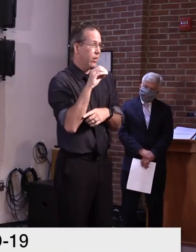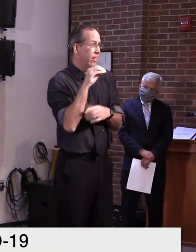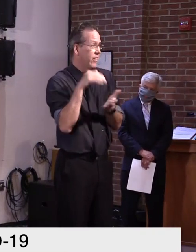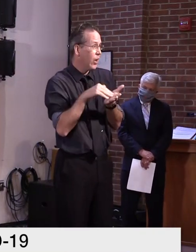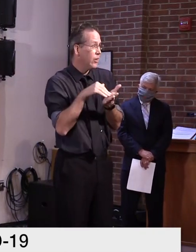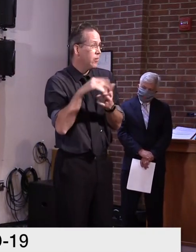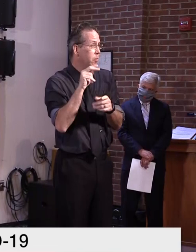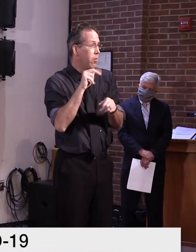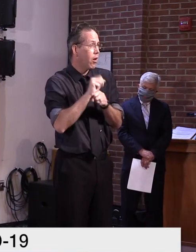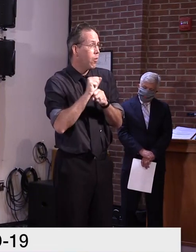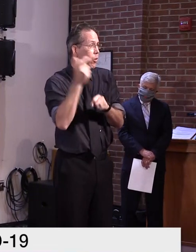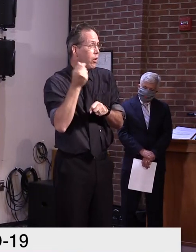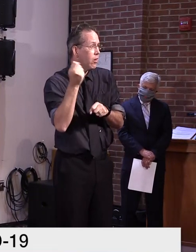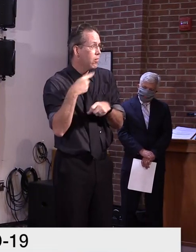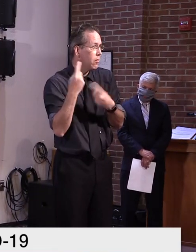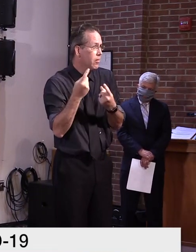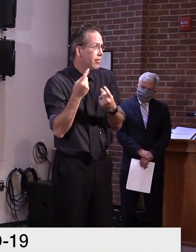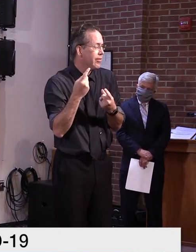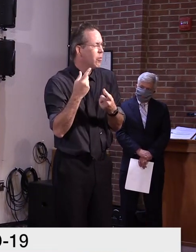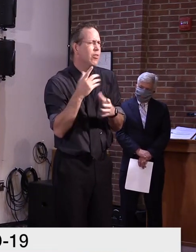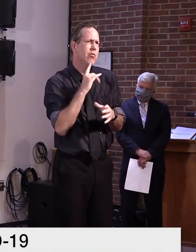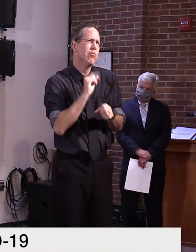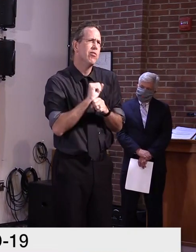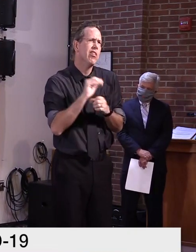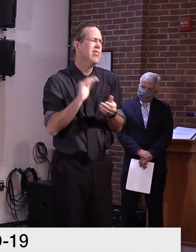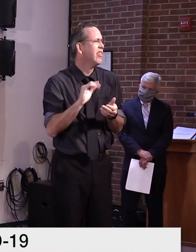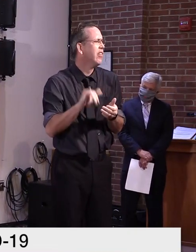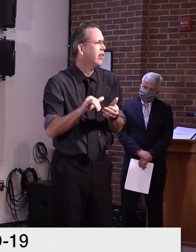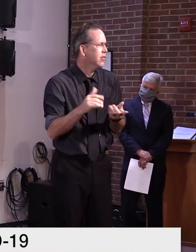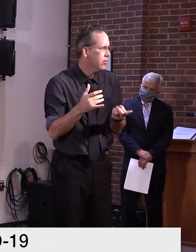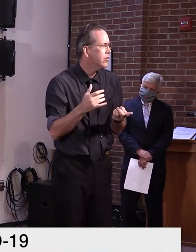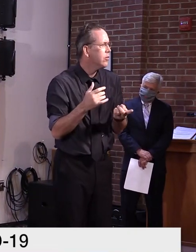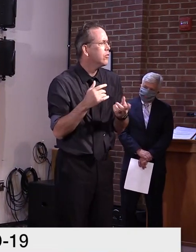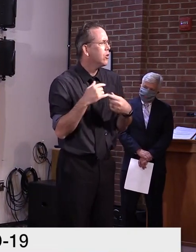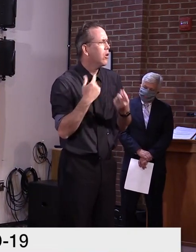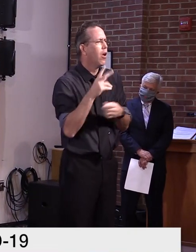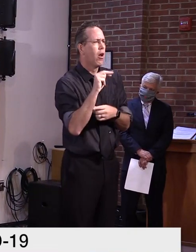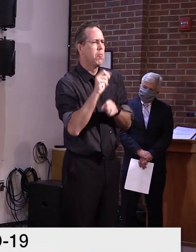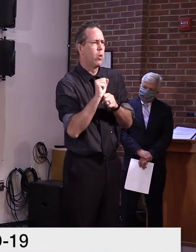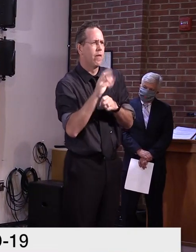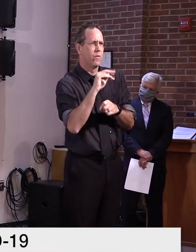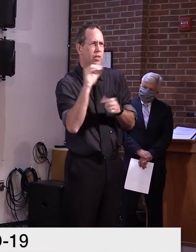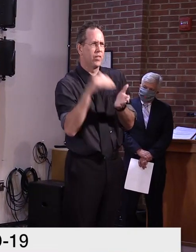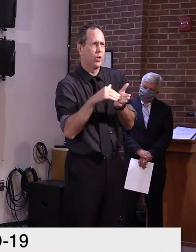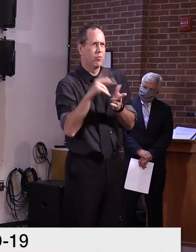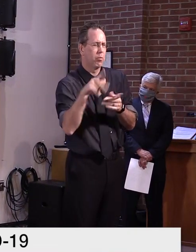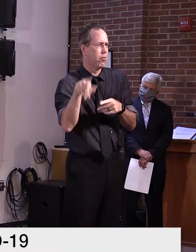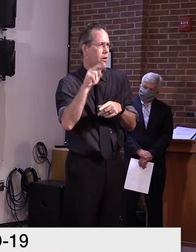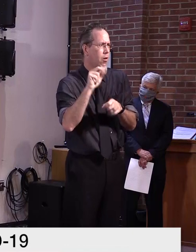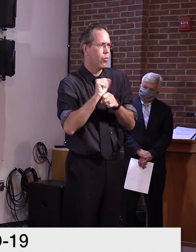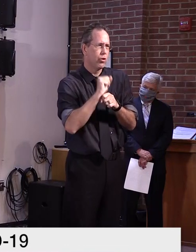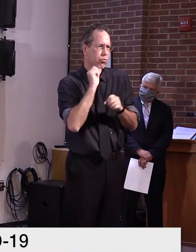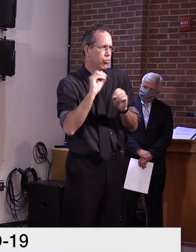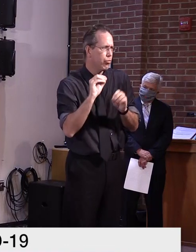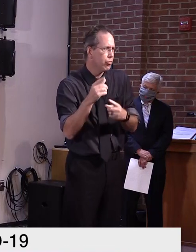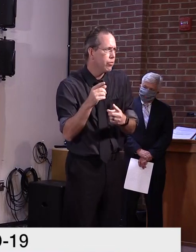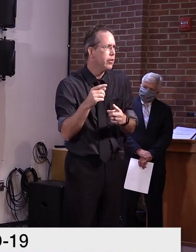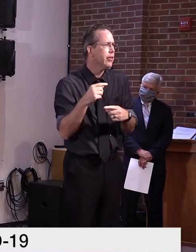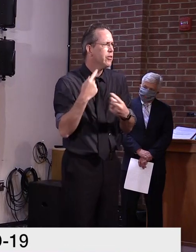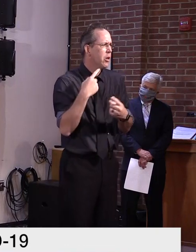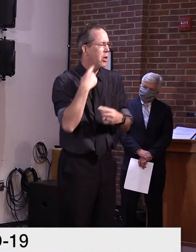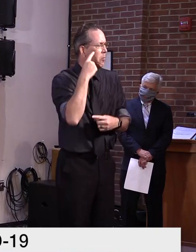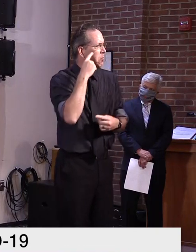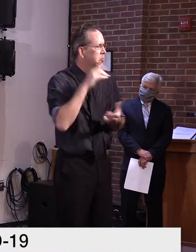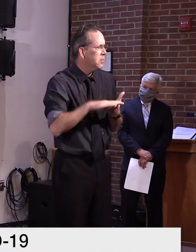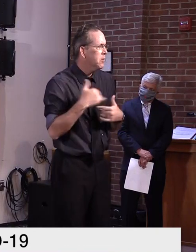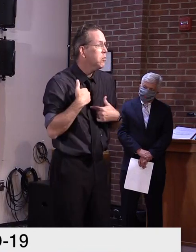40,000 at this point in time who are unemployed, uh, and, um, I'm not sure that, I mean, I think, I believe most of them